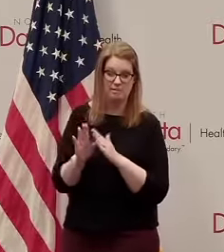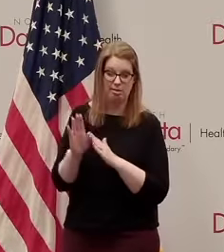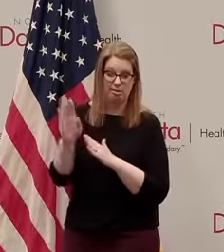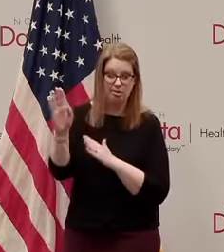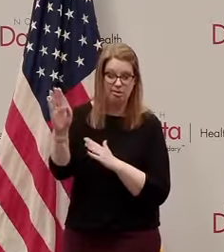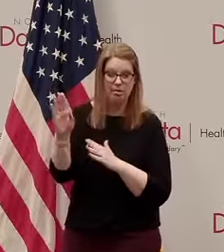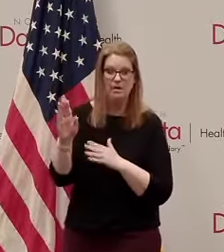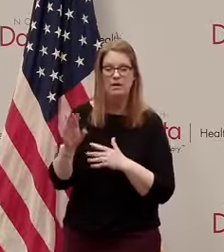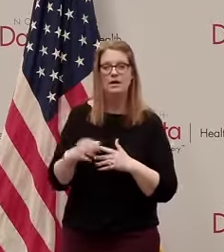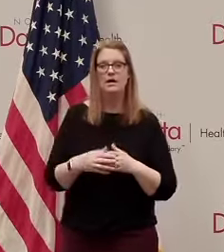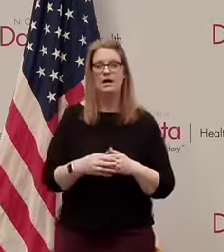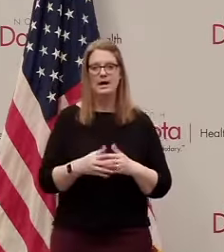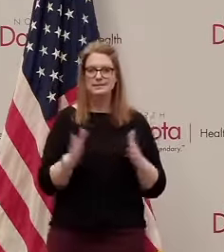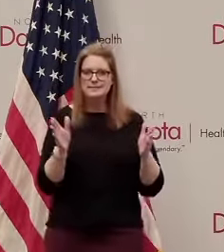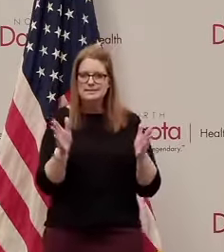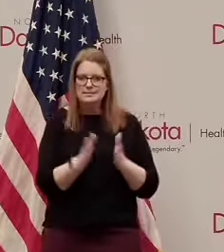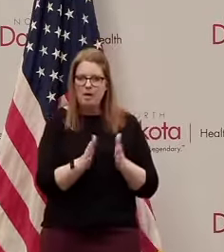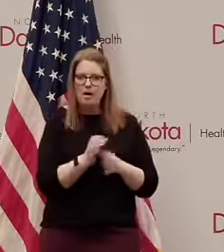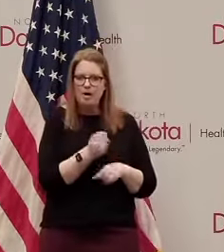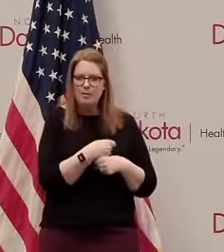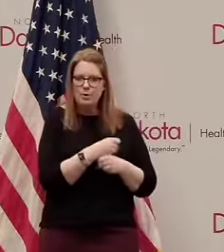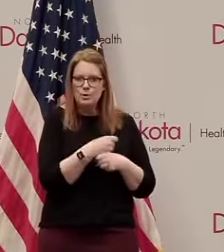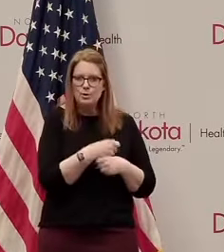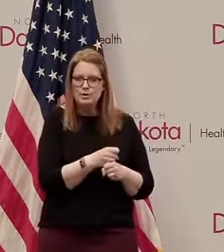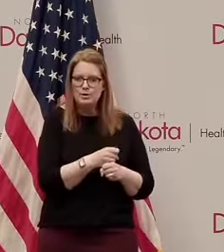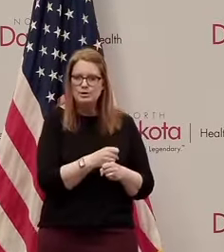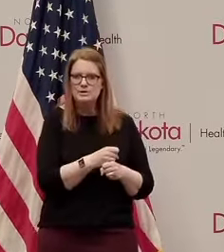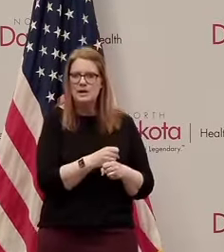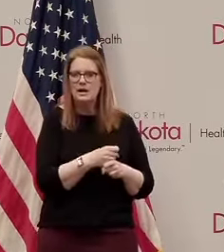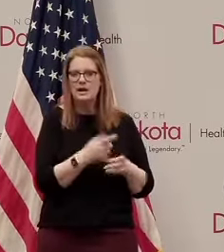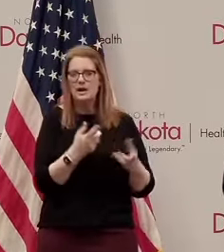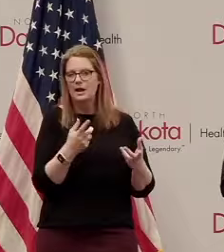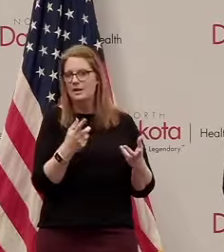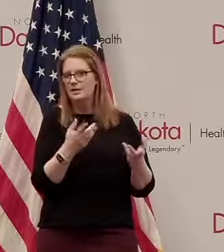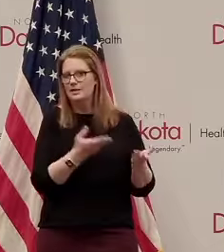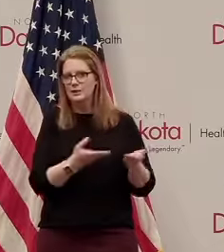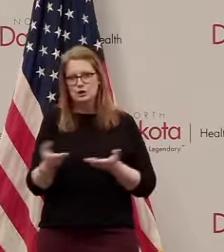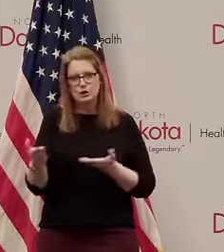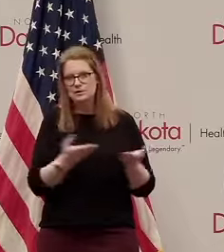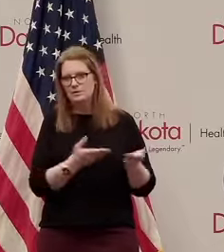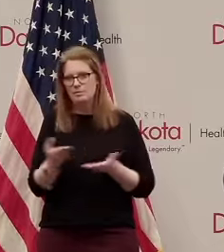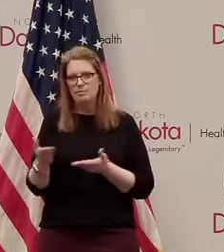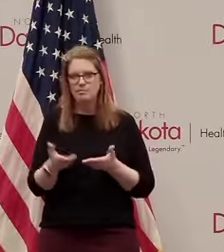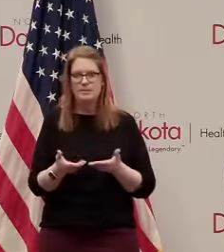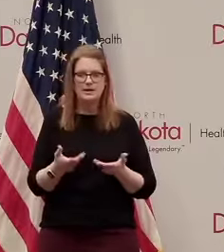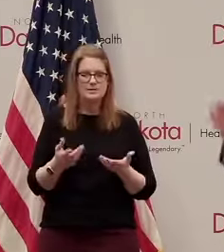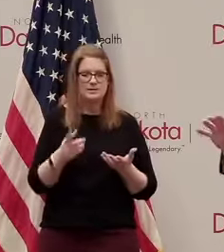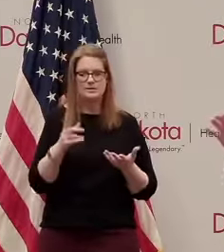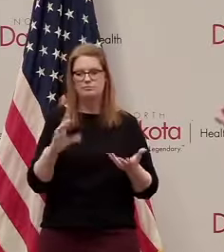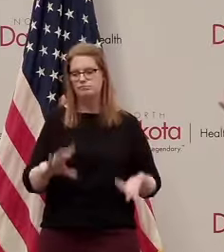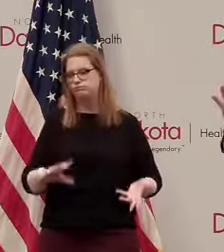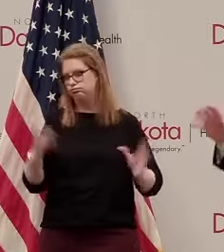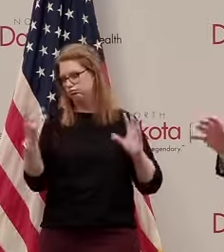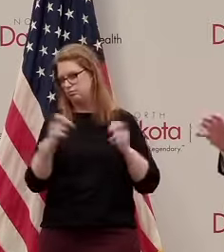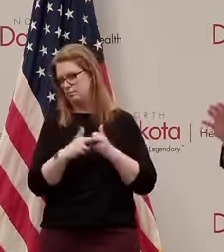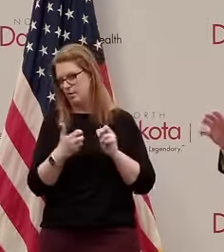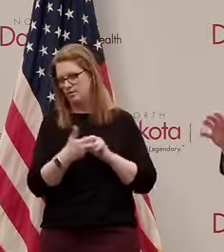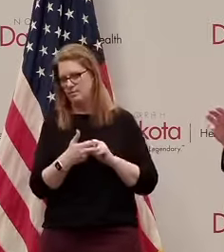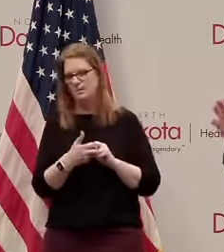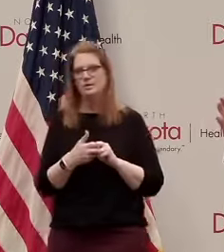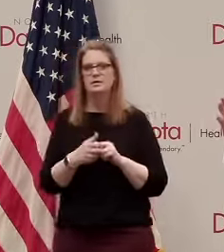of of small producers and the value chain up and down the oil and gas industries as a real problem and and on the one hand we fought